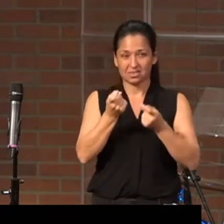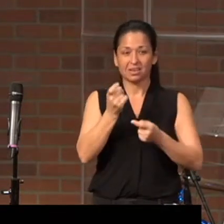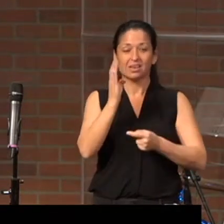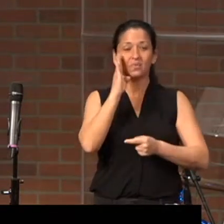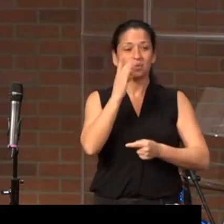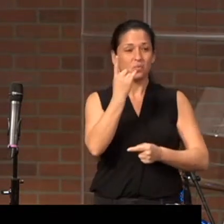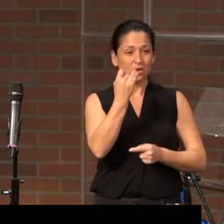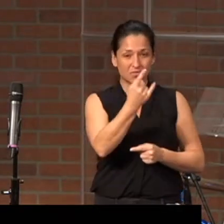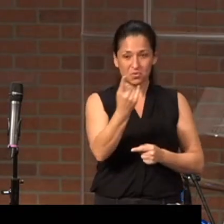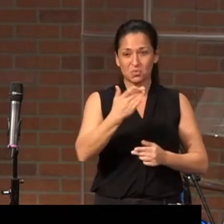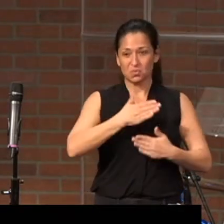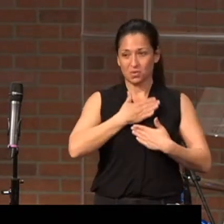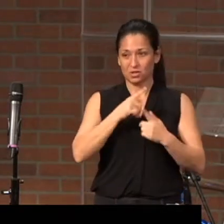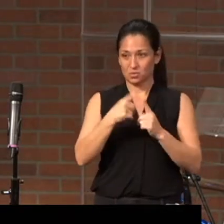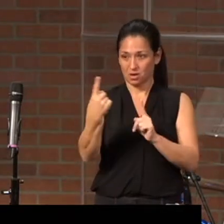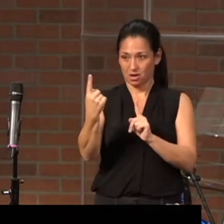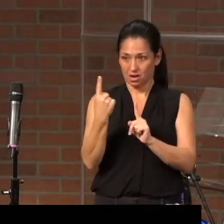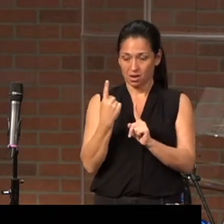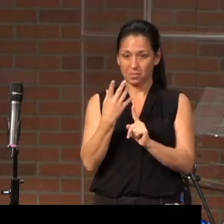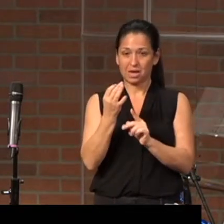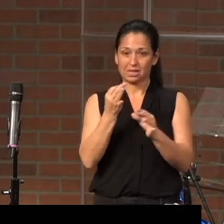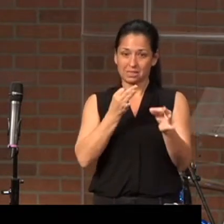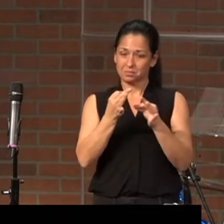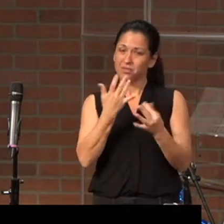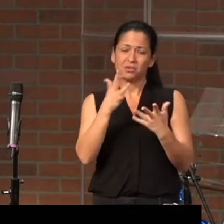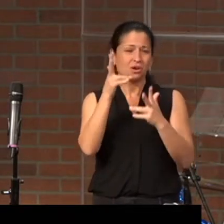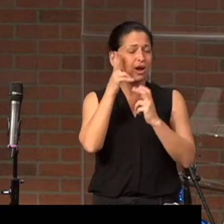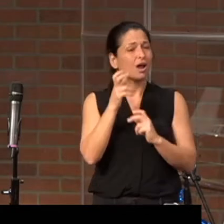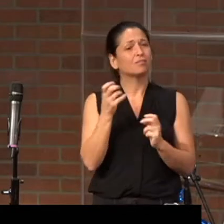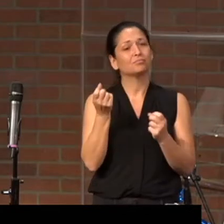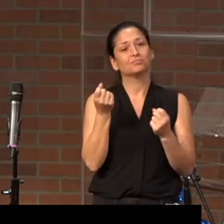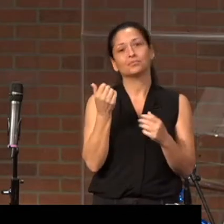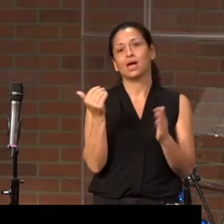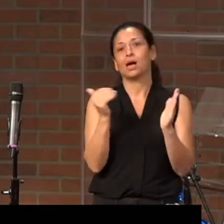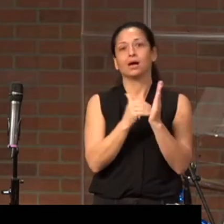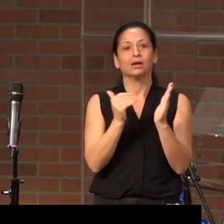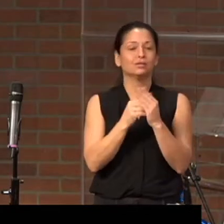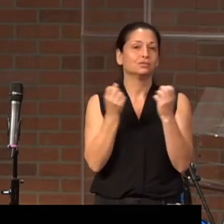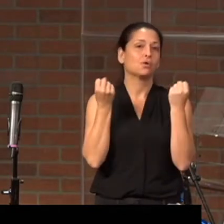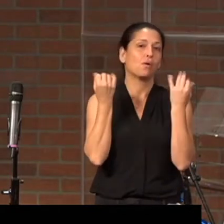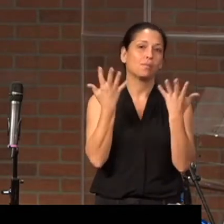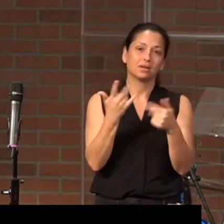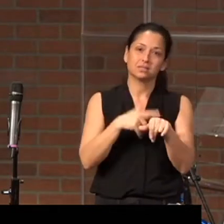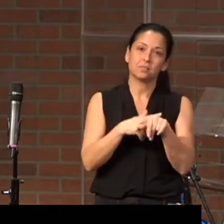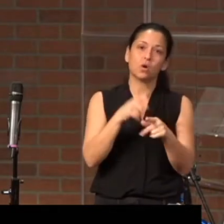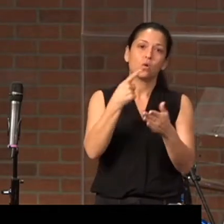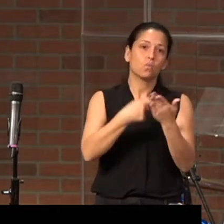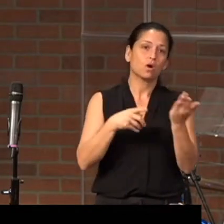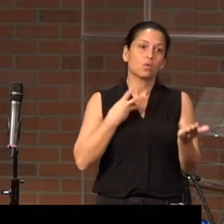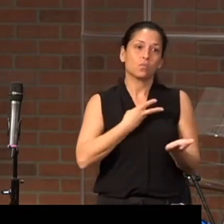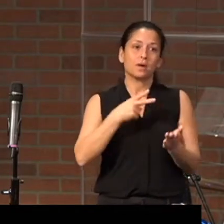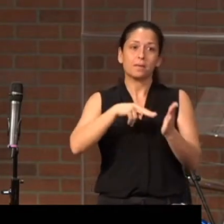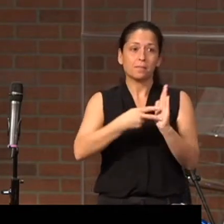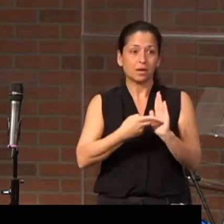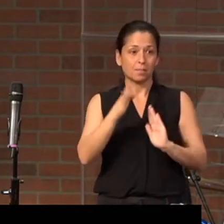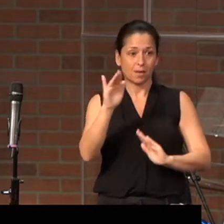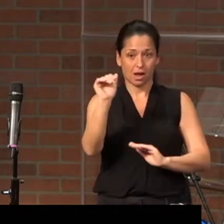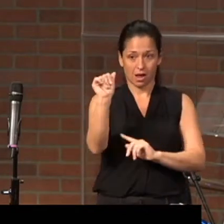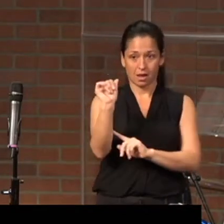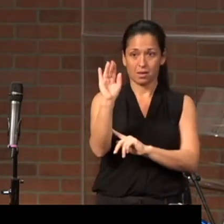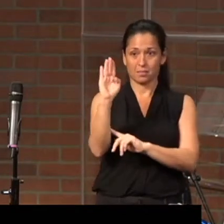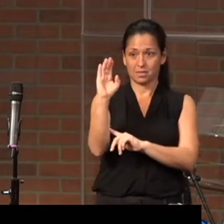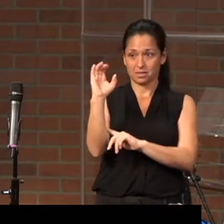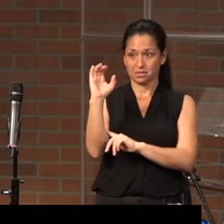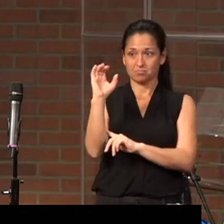be willing to come up and explain to us, you've heard this hundreds of times, what we mean by A, B, C.